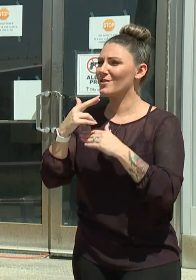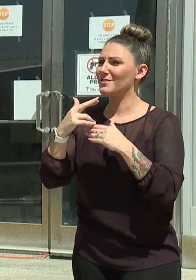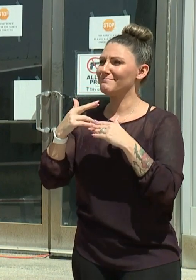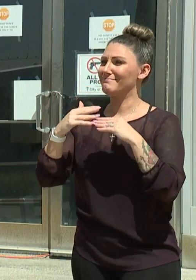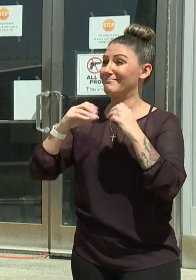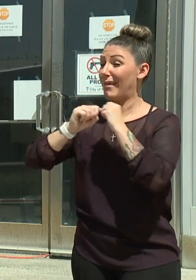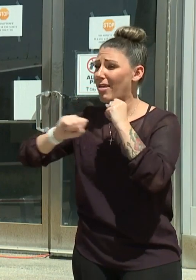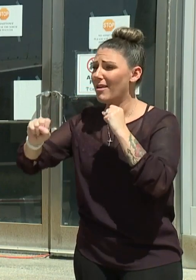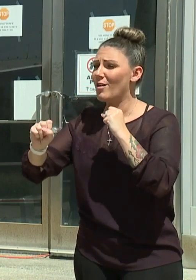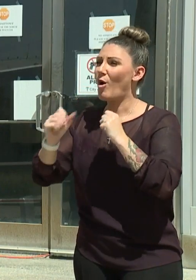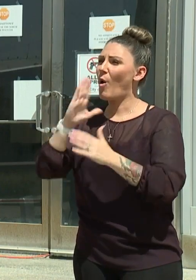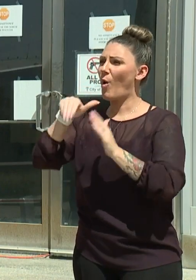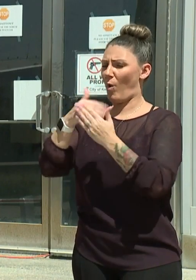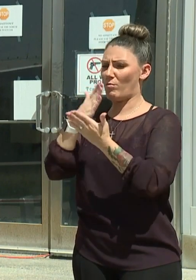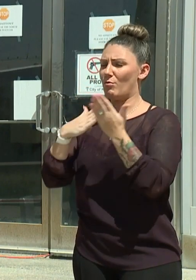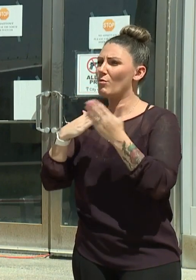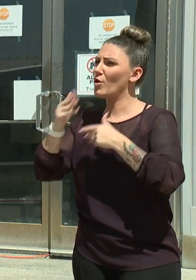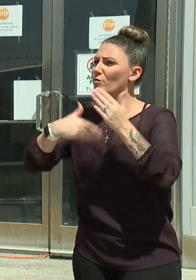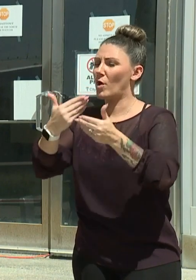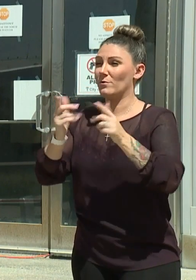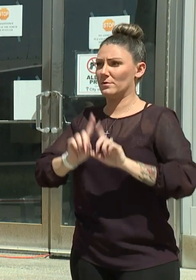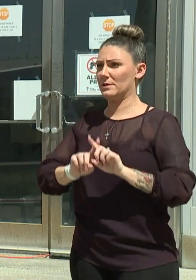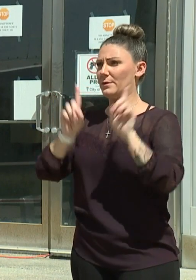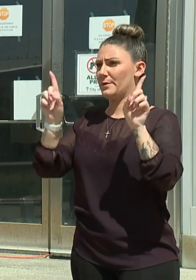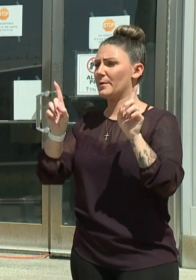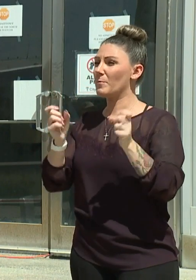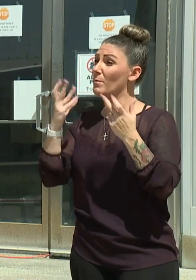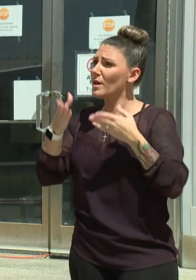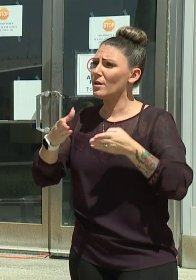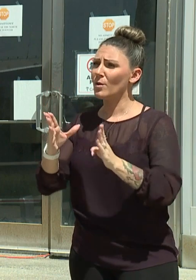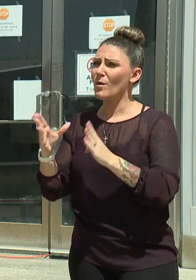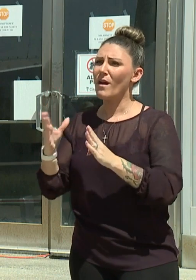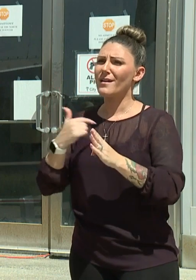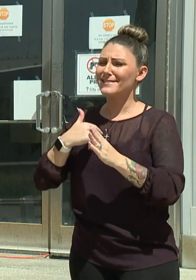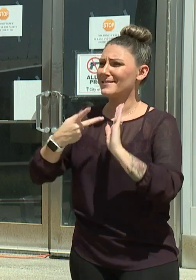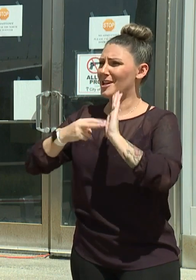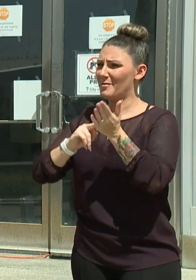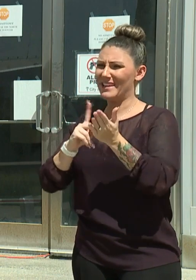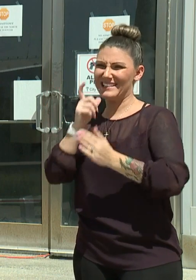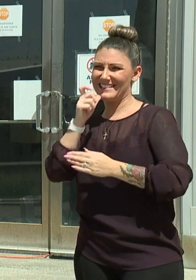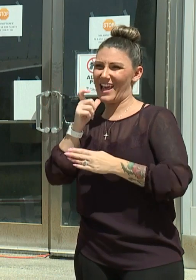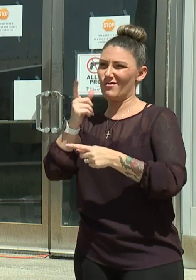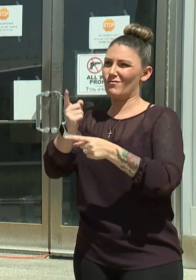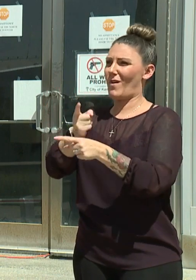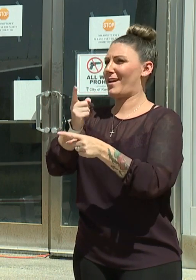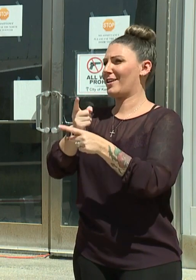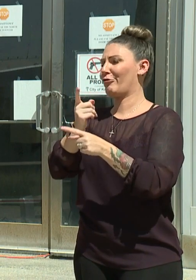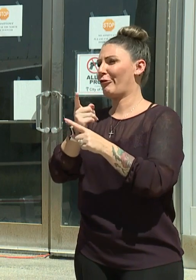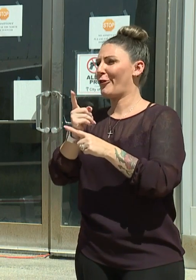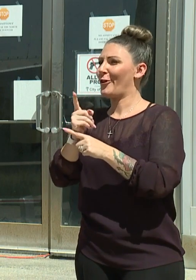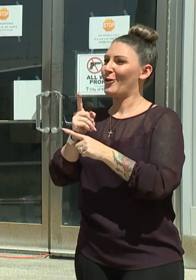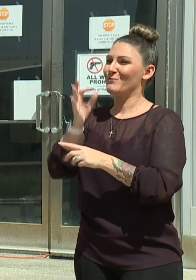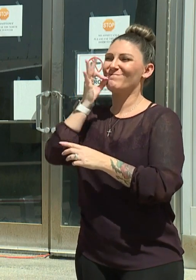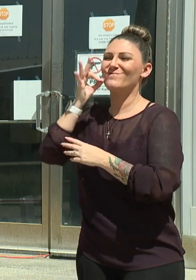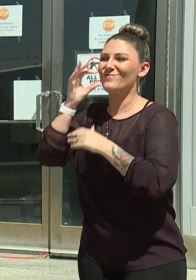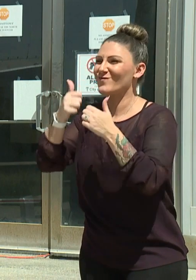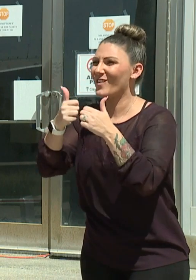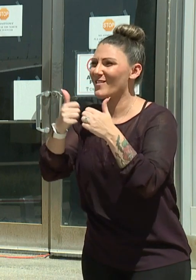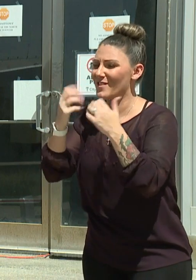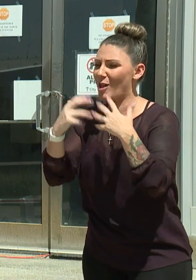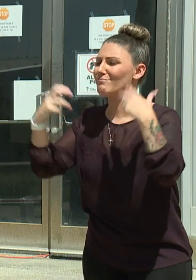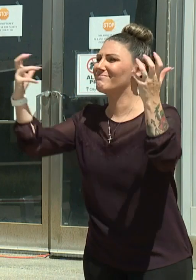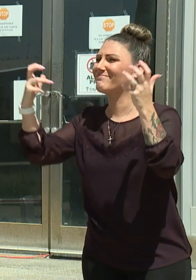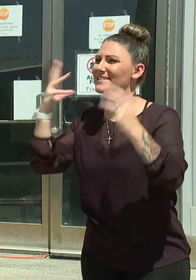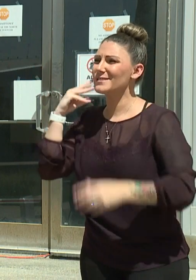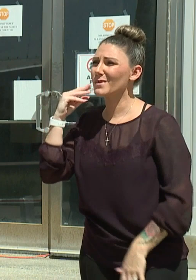Every part of the process will be different. So, in many ways, as I'm seeing it, this is not actually your regular Arrowhead Stadium experience. And I think the